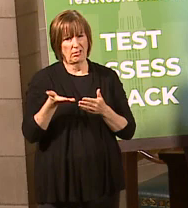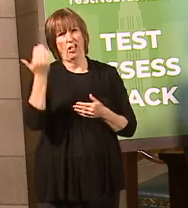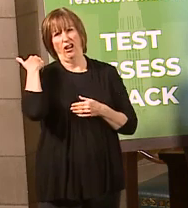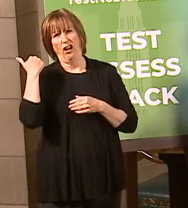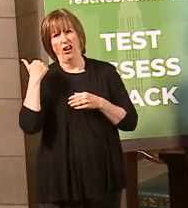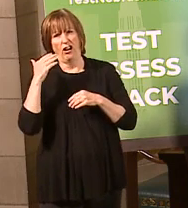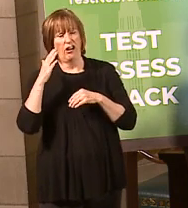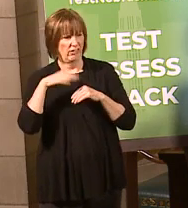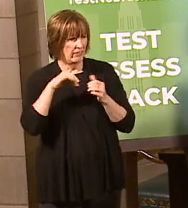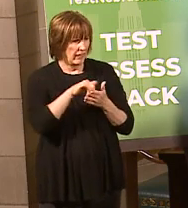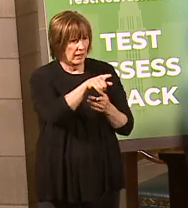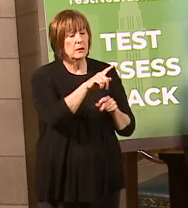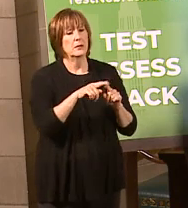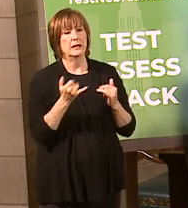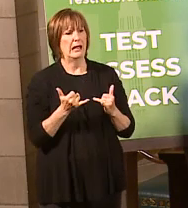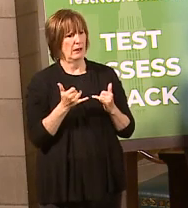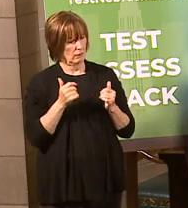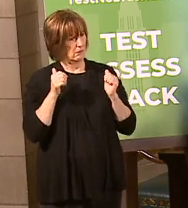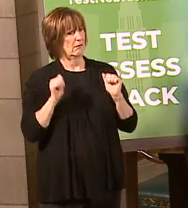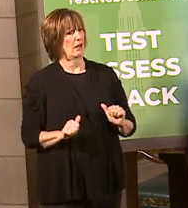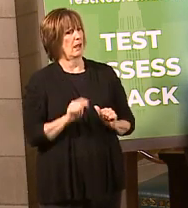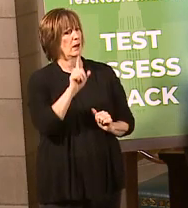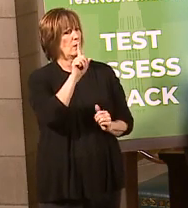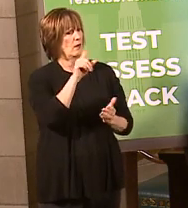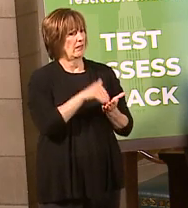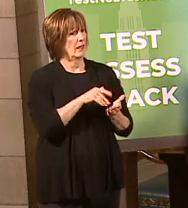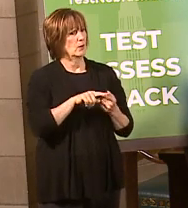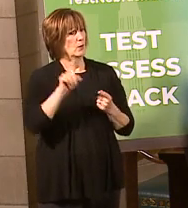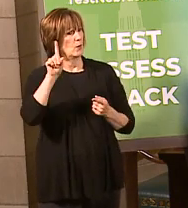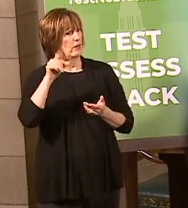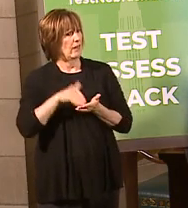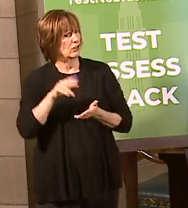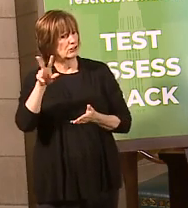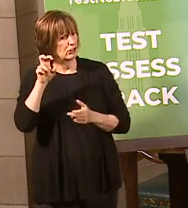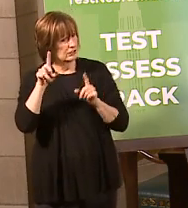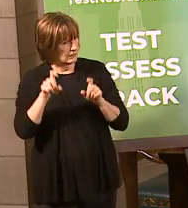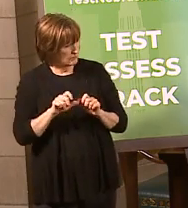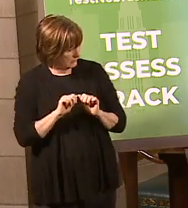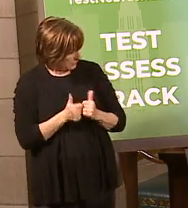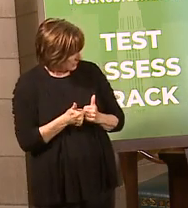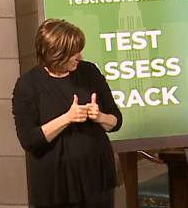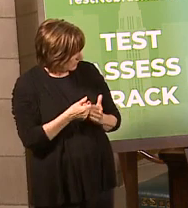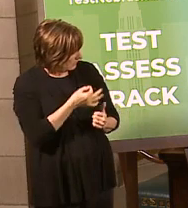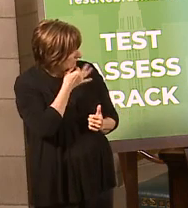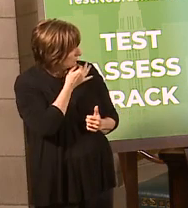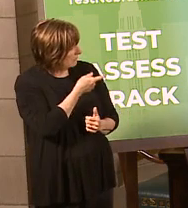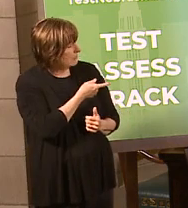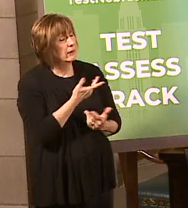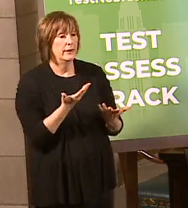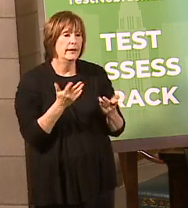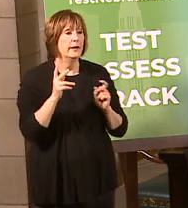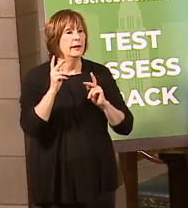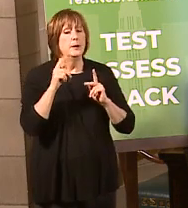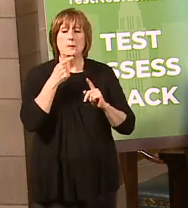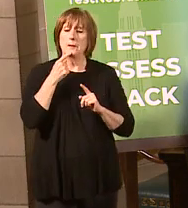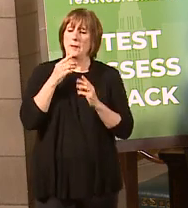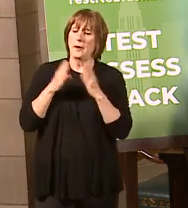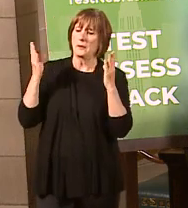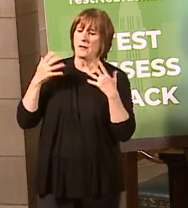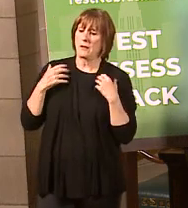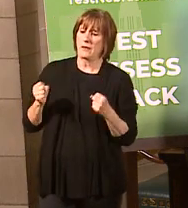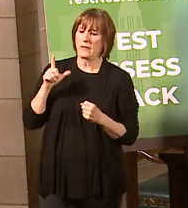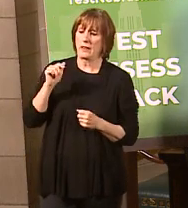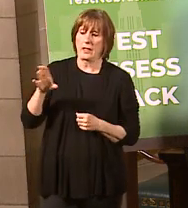not long ago. And now we're up to 1,000 to 1,200 tests a day. How is that possible? Well, first of all, the folks at the public health lab are really